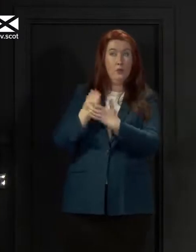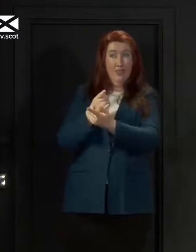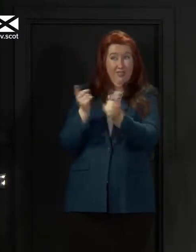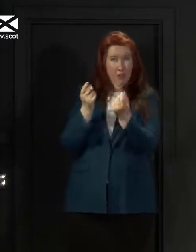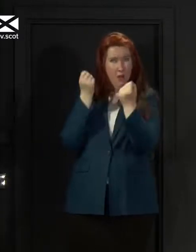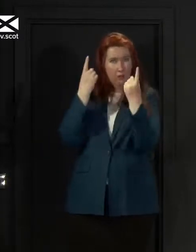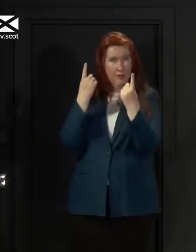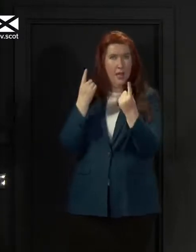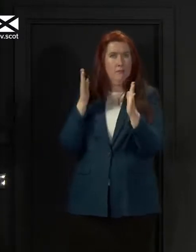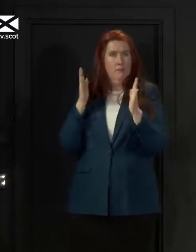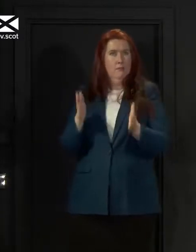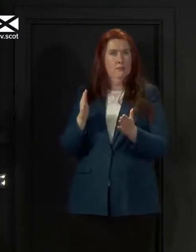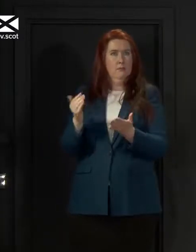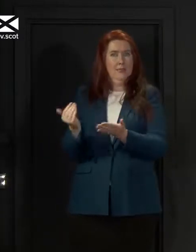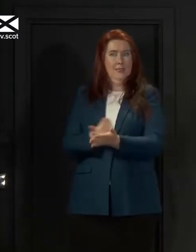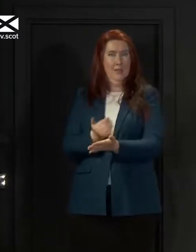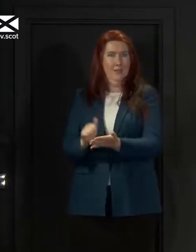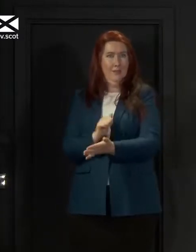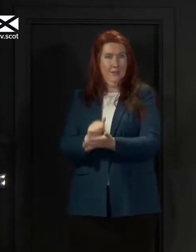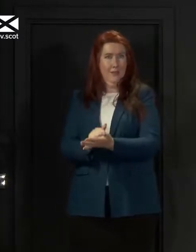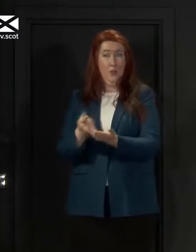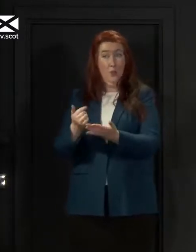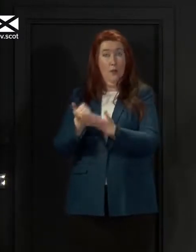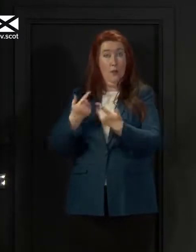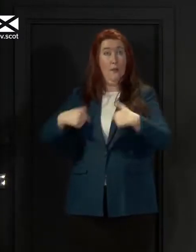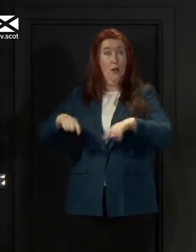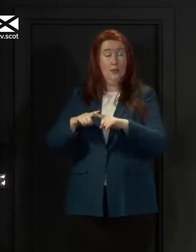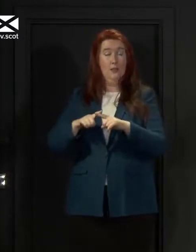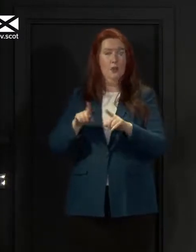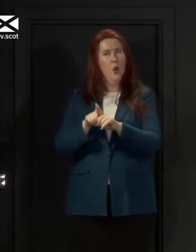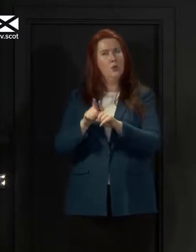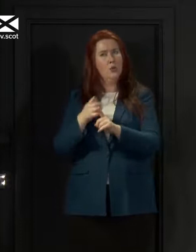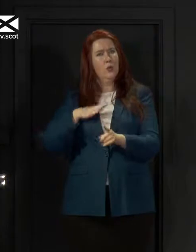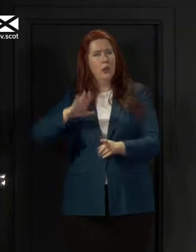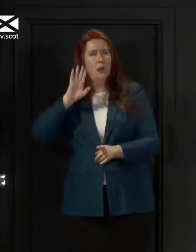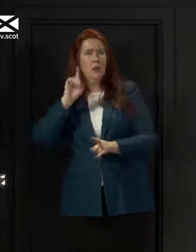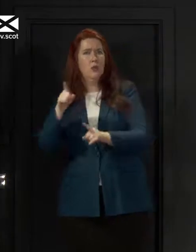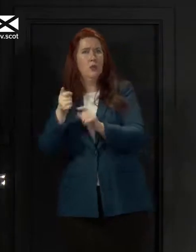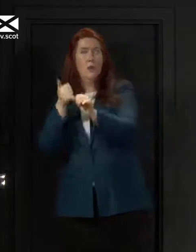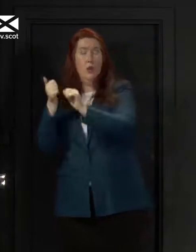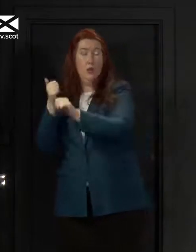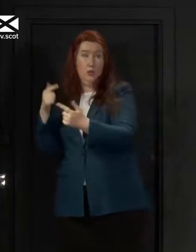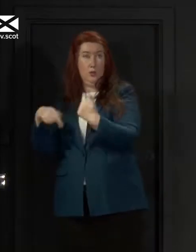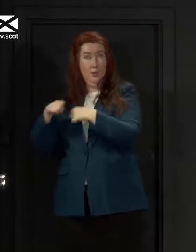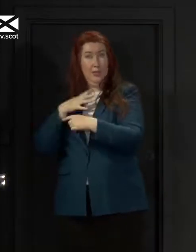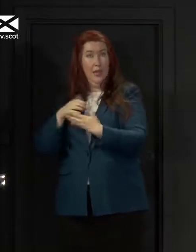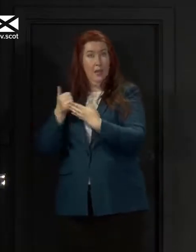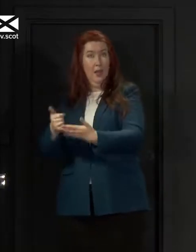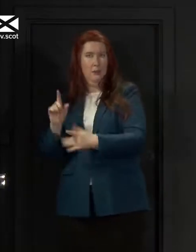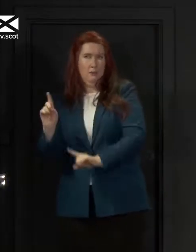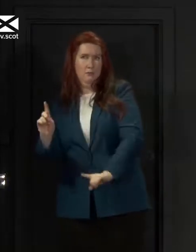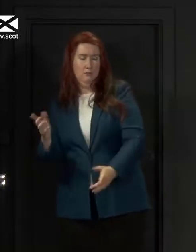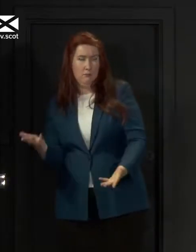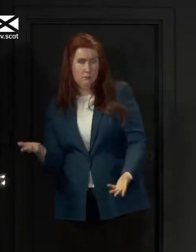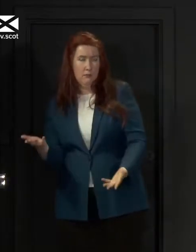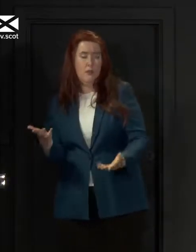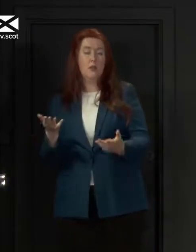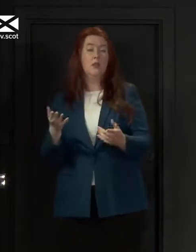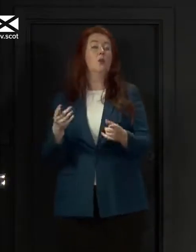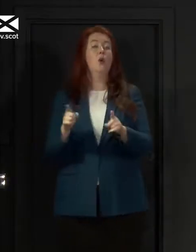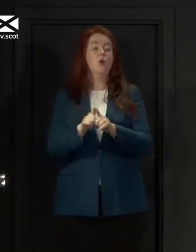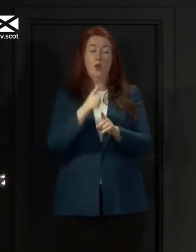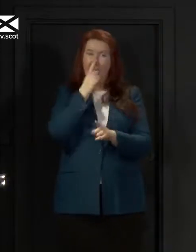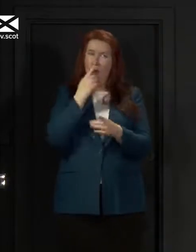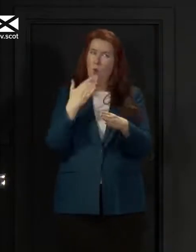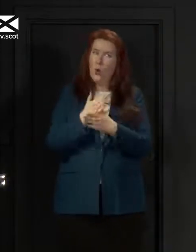what they need to do to help us as we hear from them what we need to do to help them and can work through